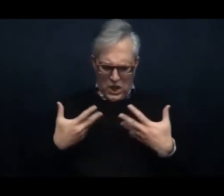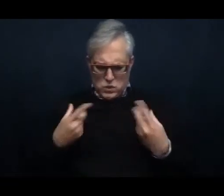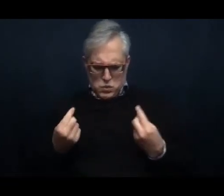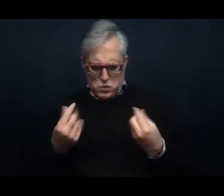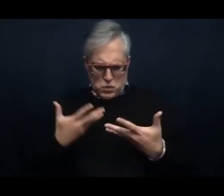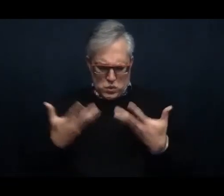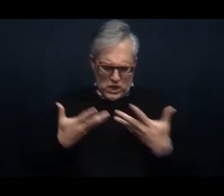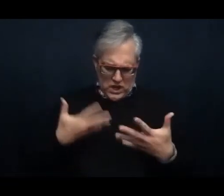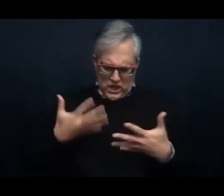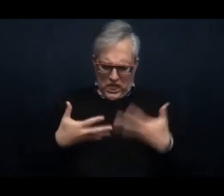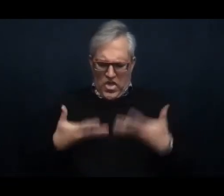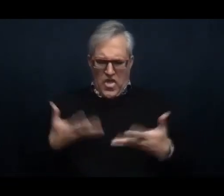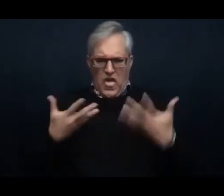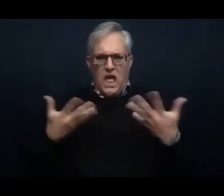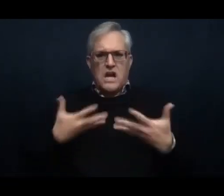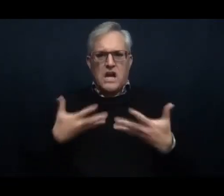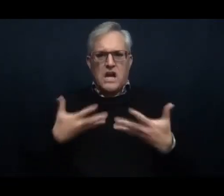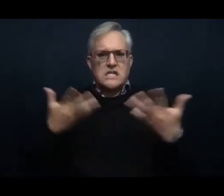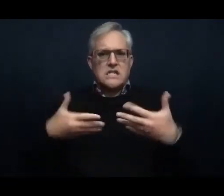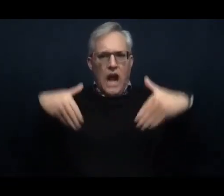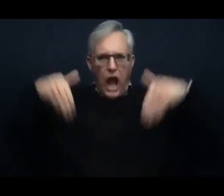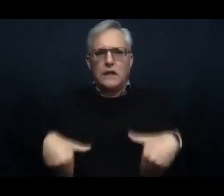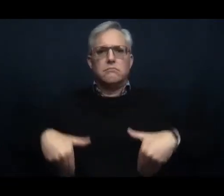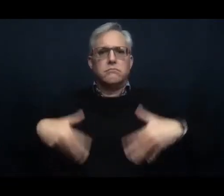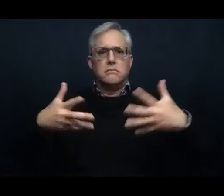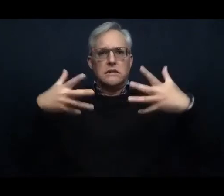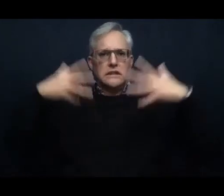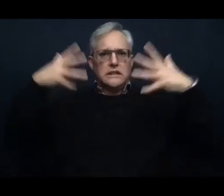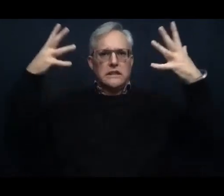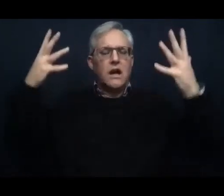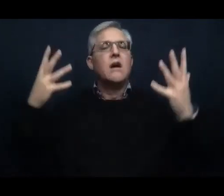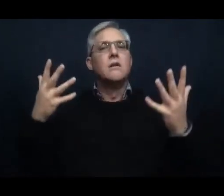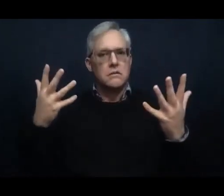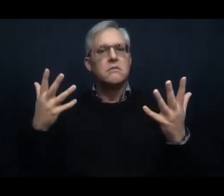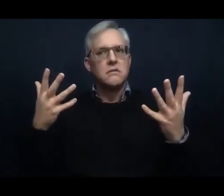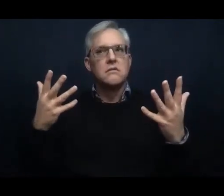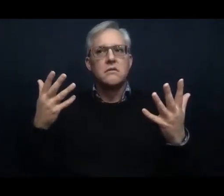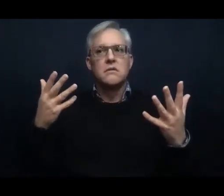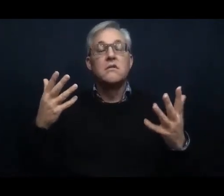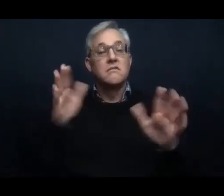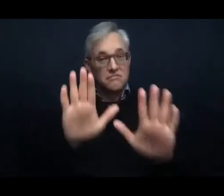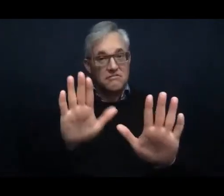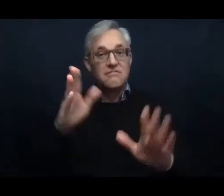So God is very powerful and we often forget to pray.